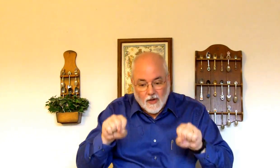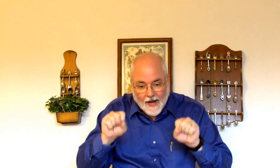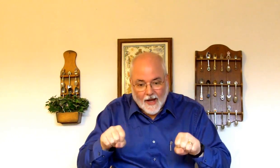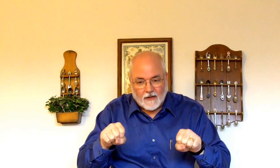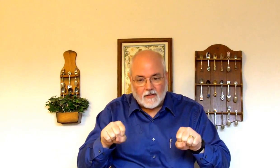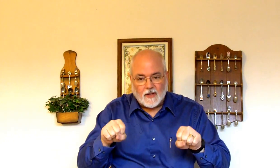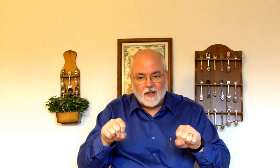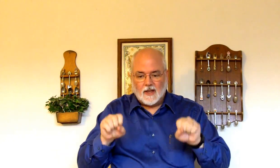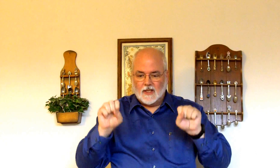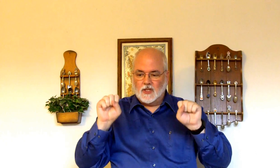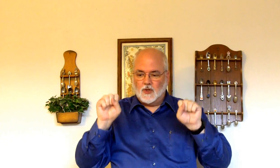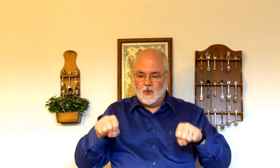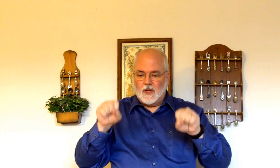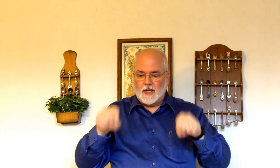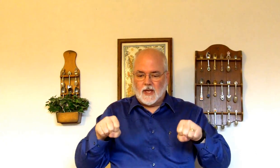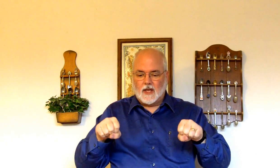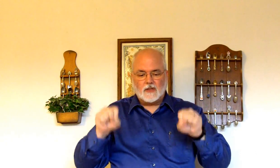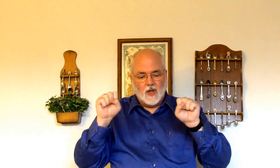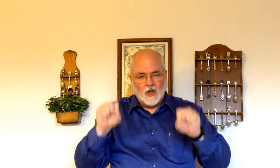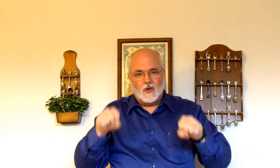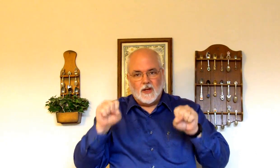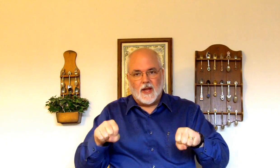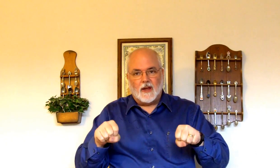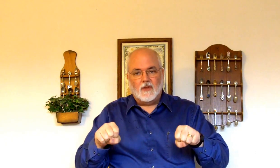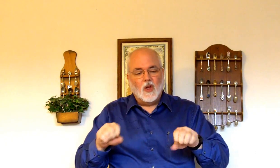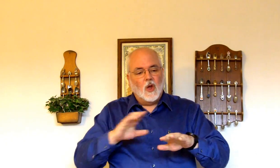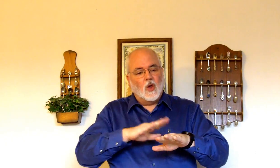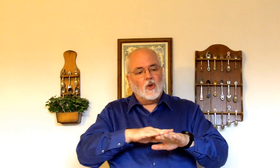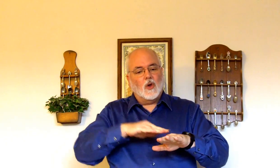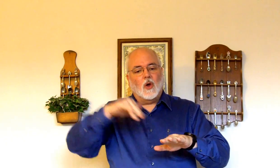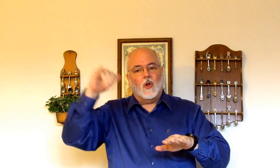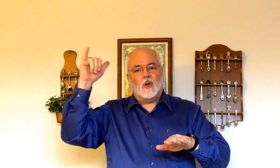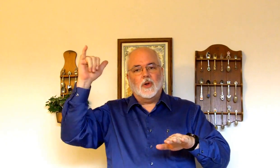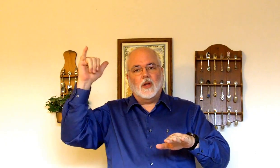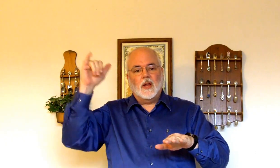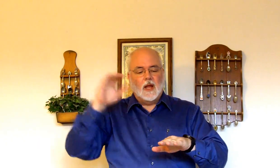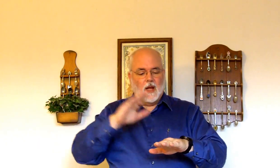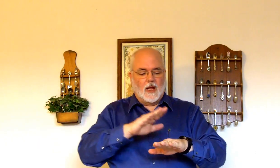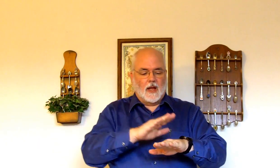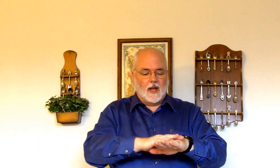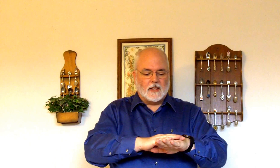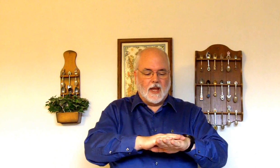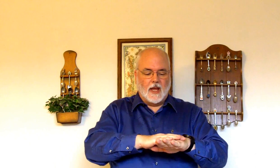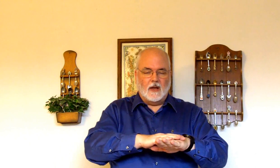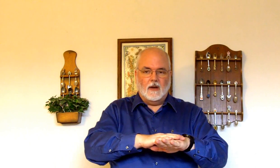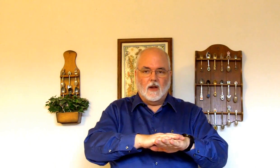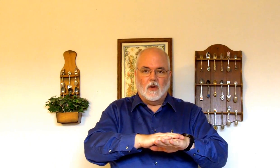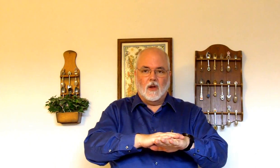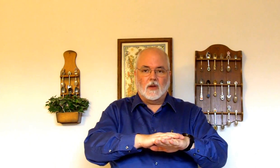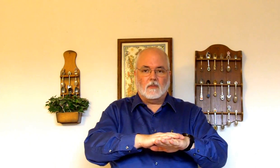have. This is two yes hands. Could have. Called. It's the hand. On the.